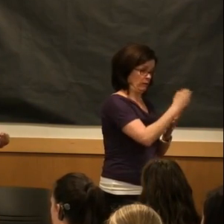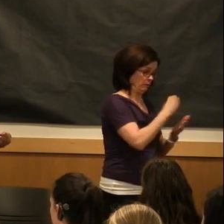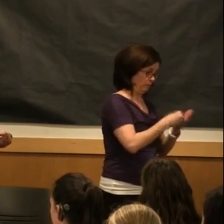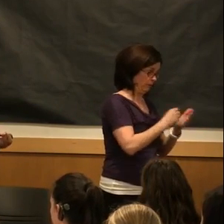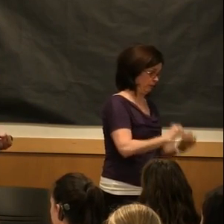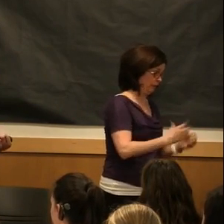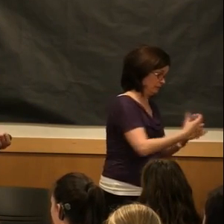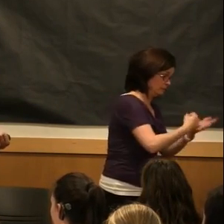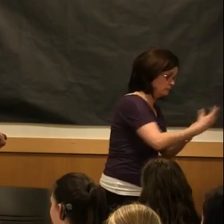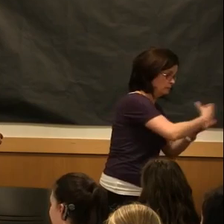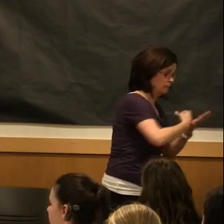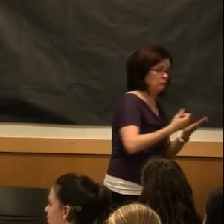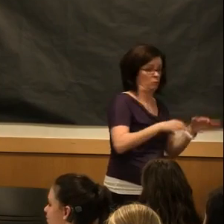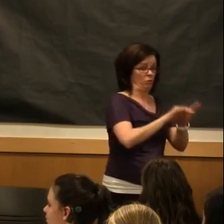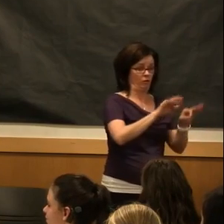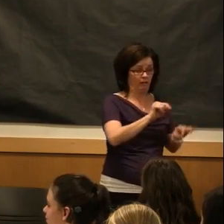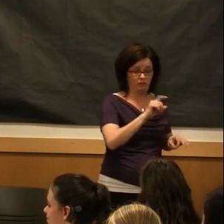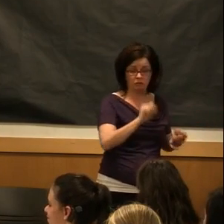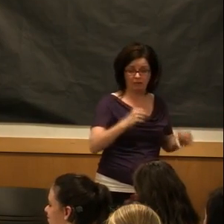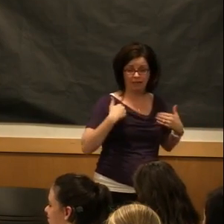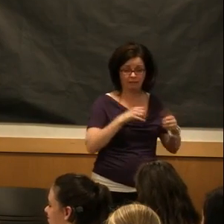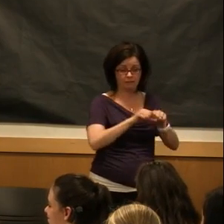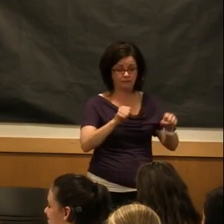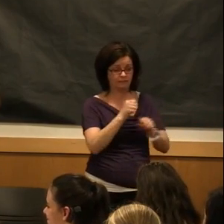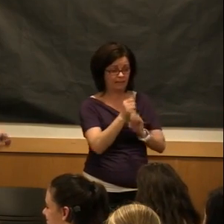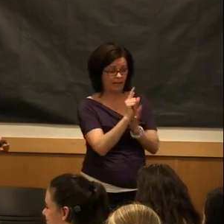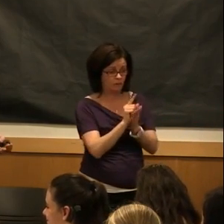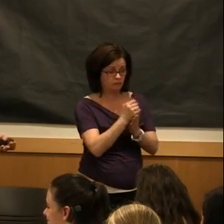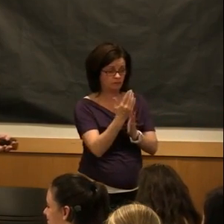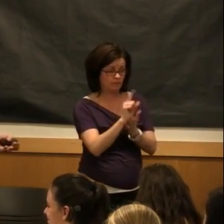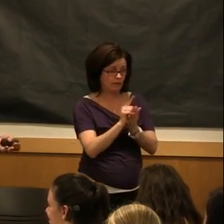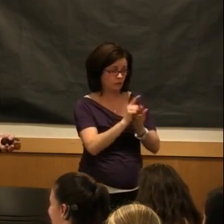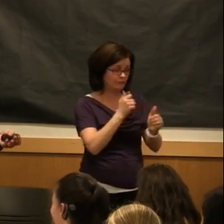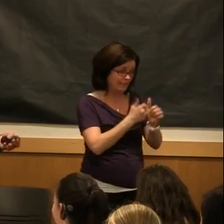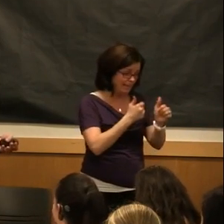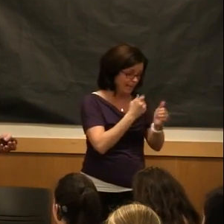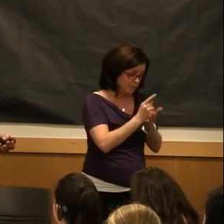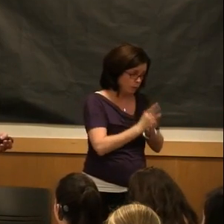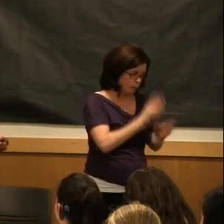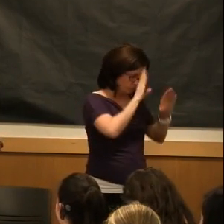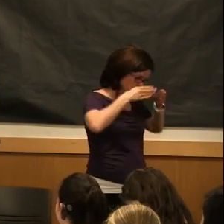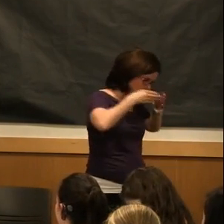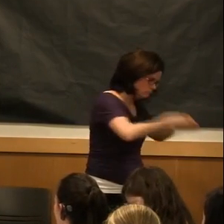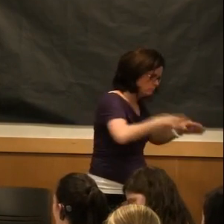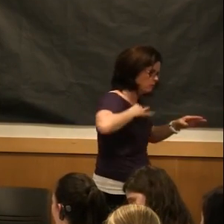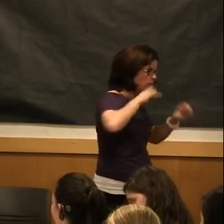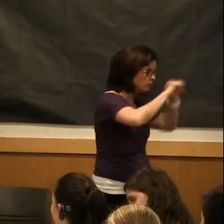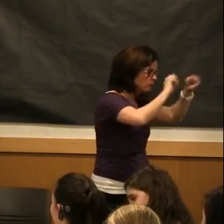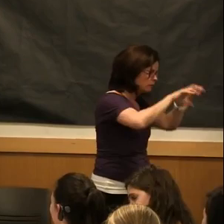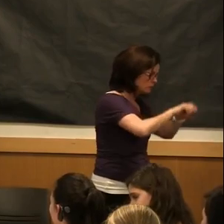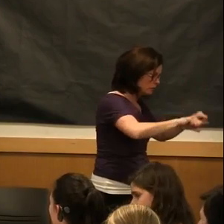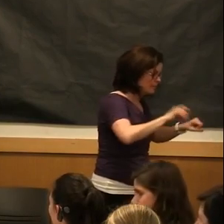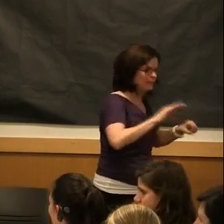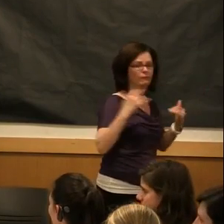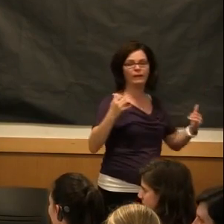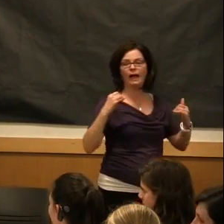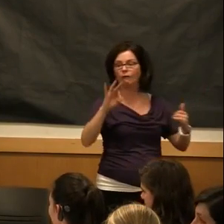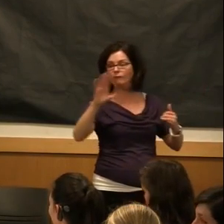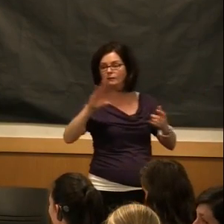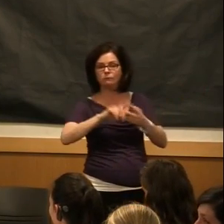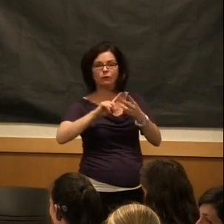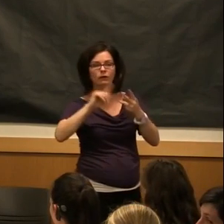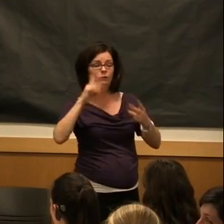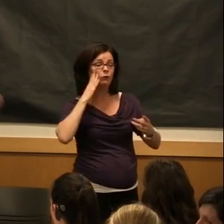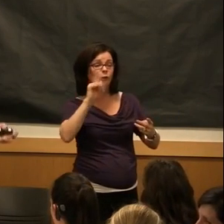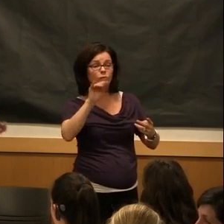start working on it now. Take 10 or 15 hours a week. You're online right now surfing Facebook and Twittering and doing all that stuff as it is.